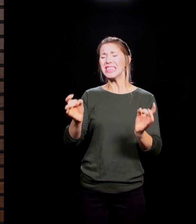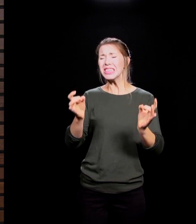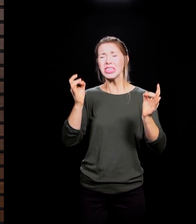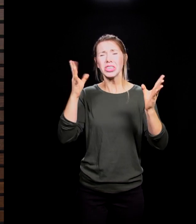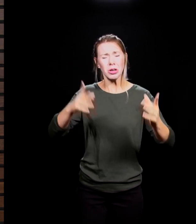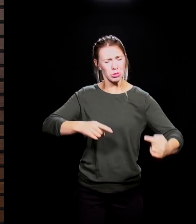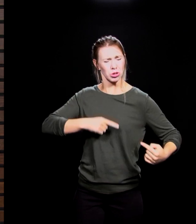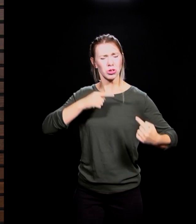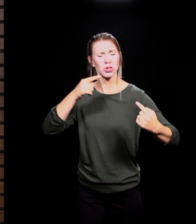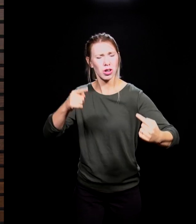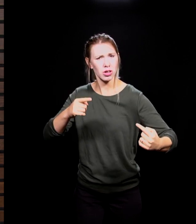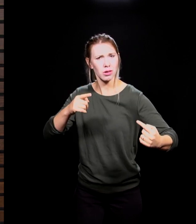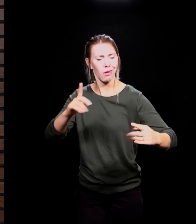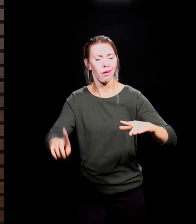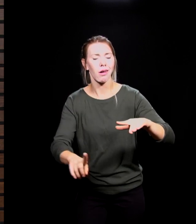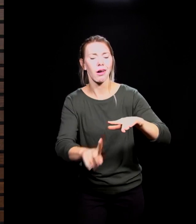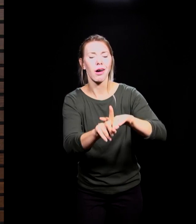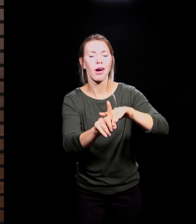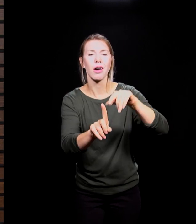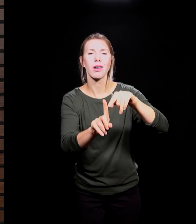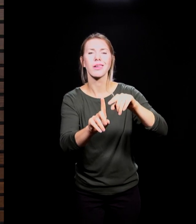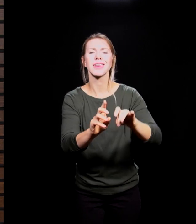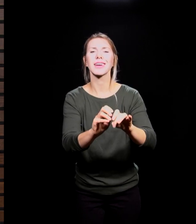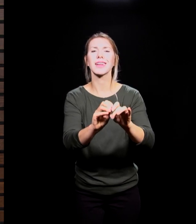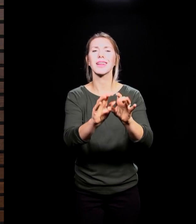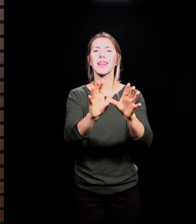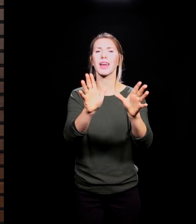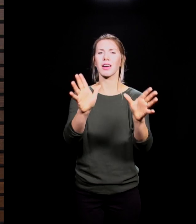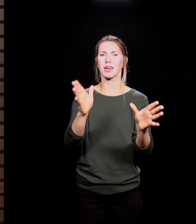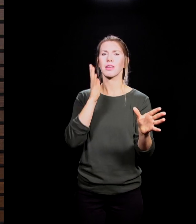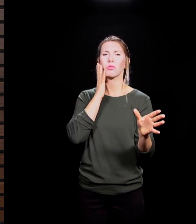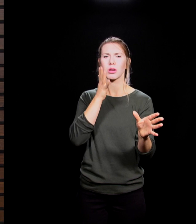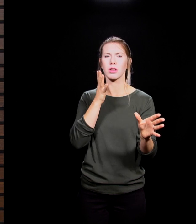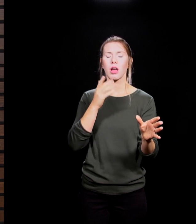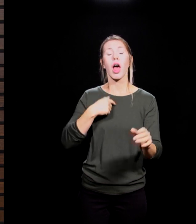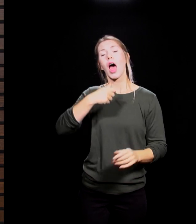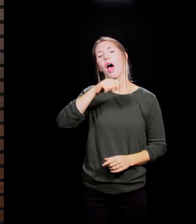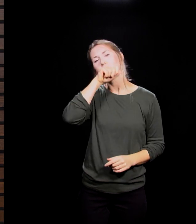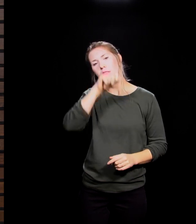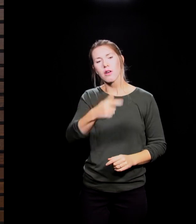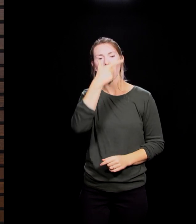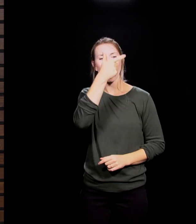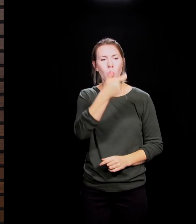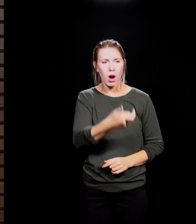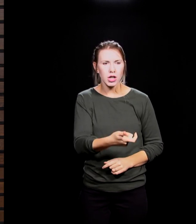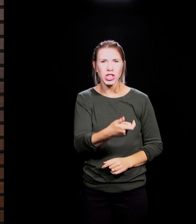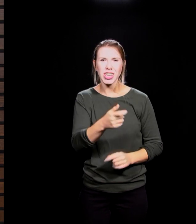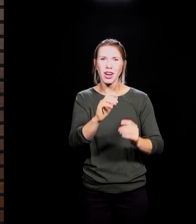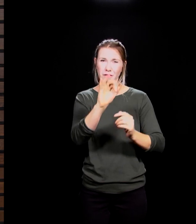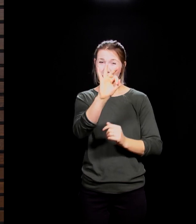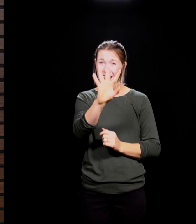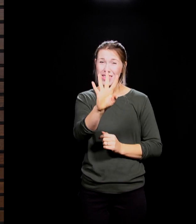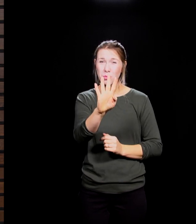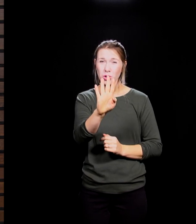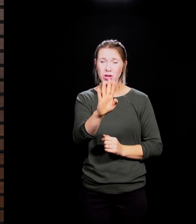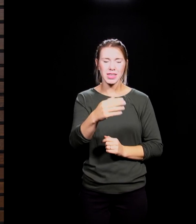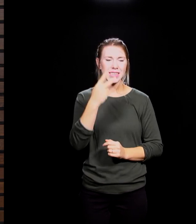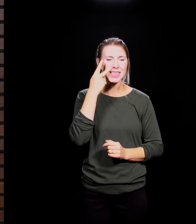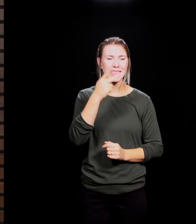I love reading online the comments from many of you that call BT home, how this time of slowing down has